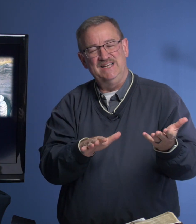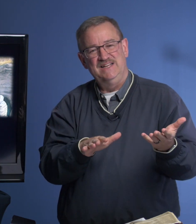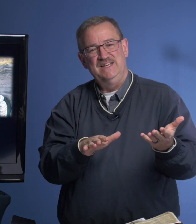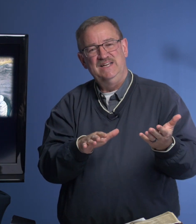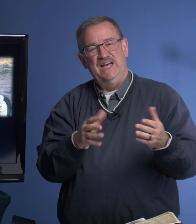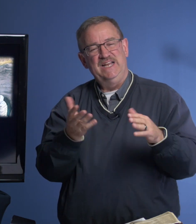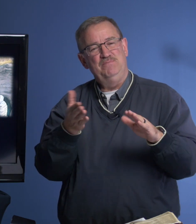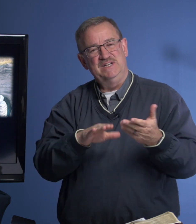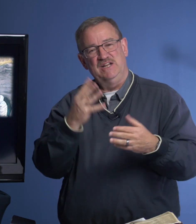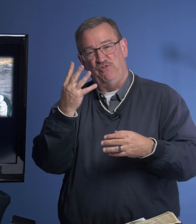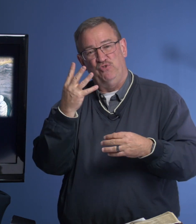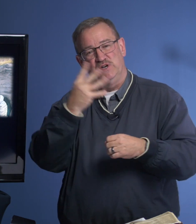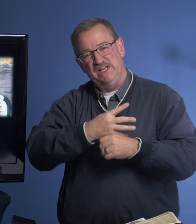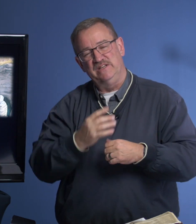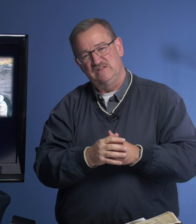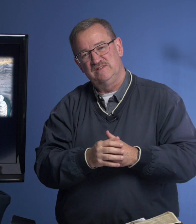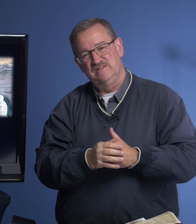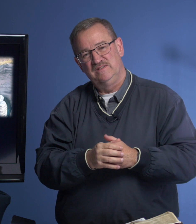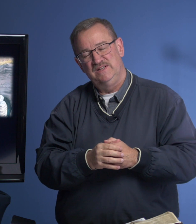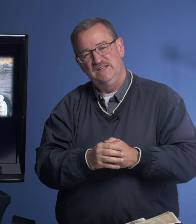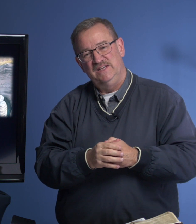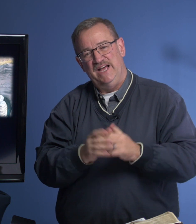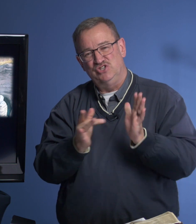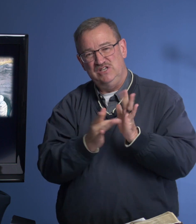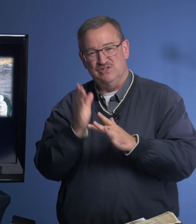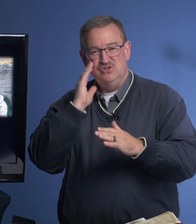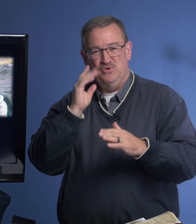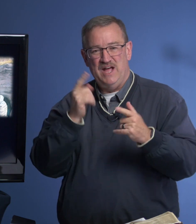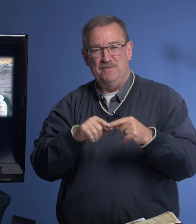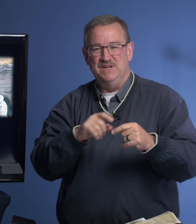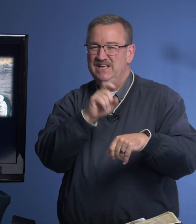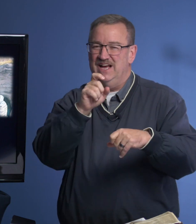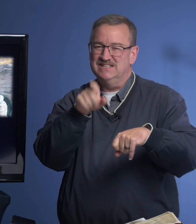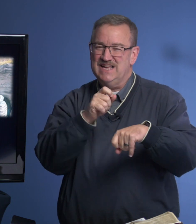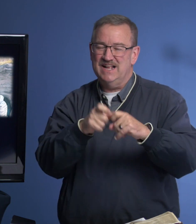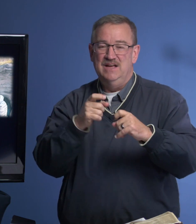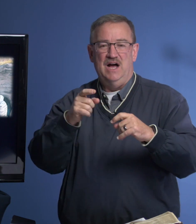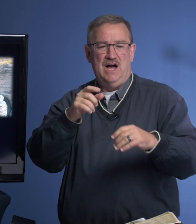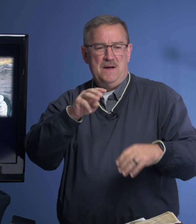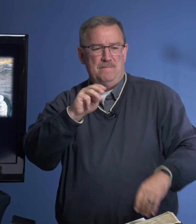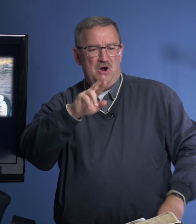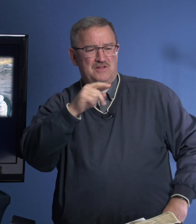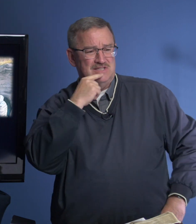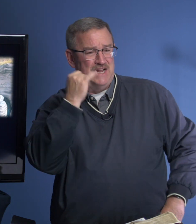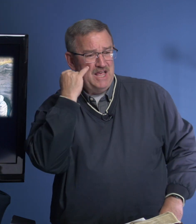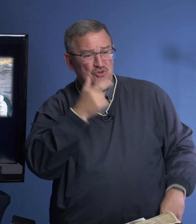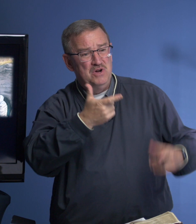and he'd been dead for four days. And Jesus, you know what happened. Martha said, if you had